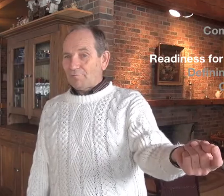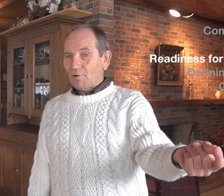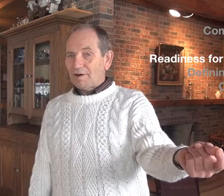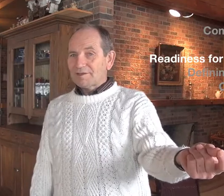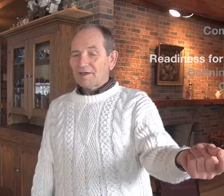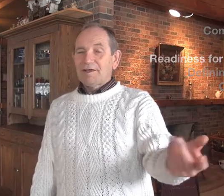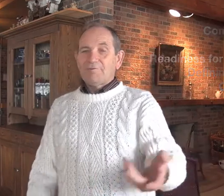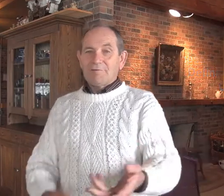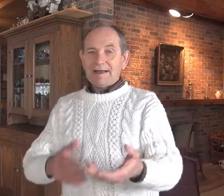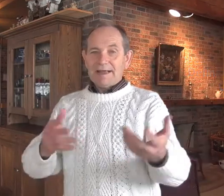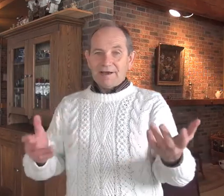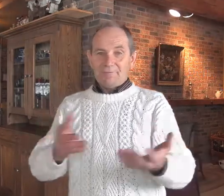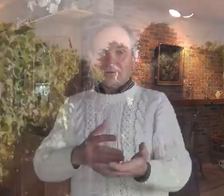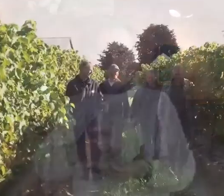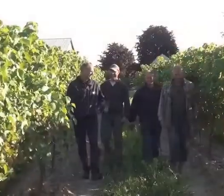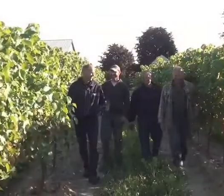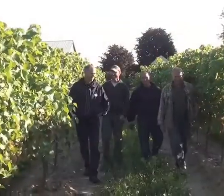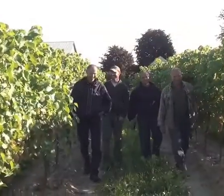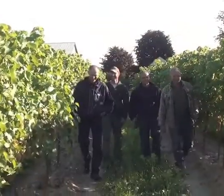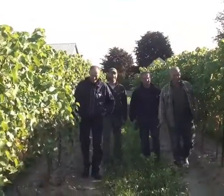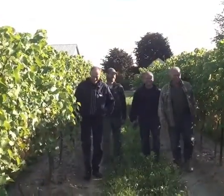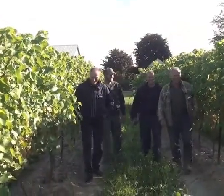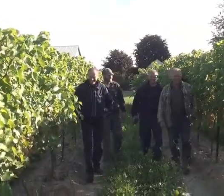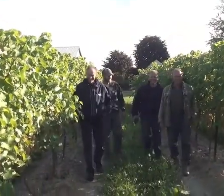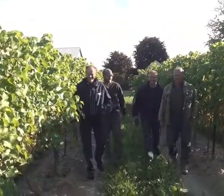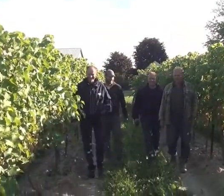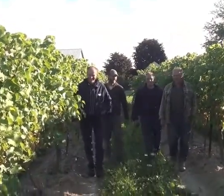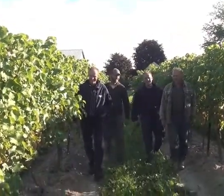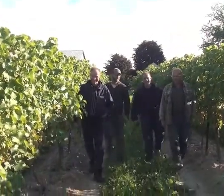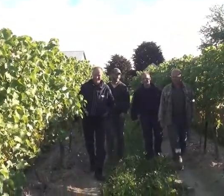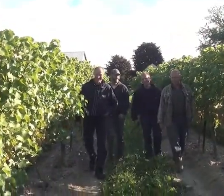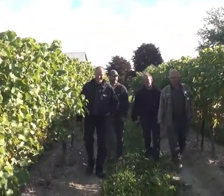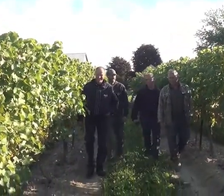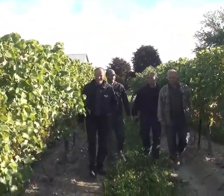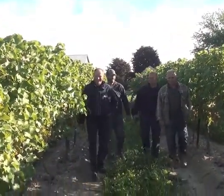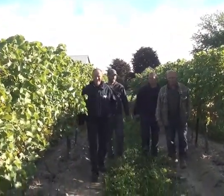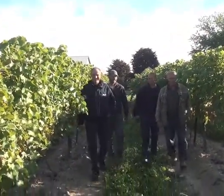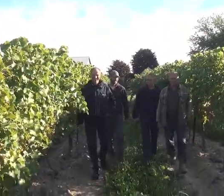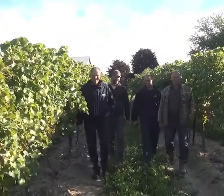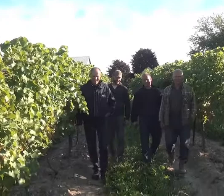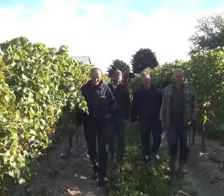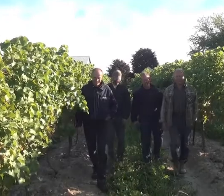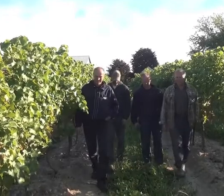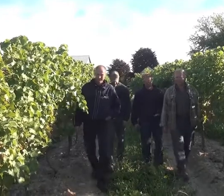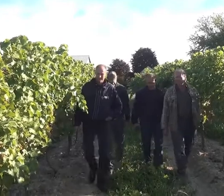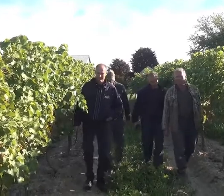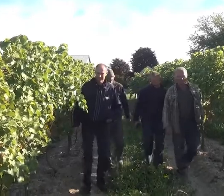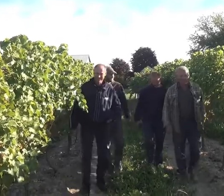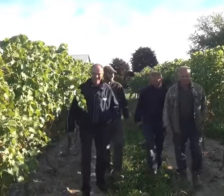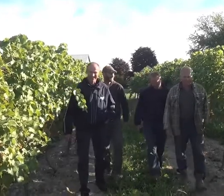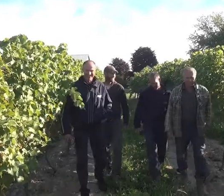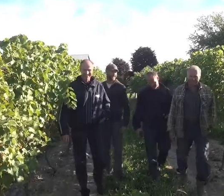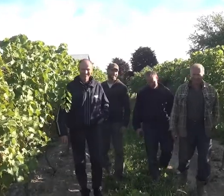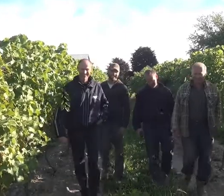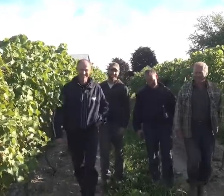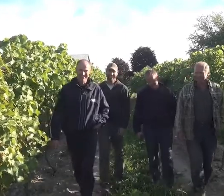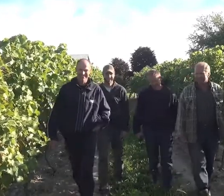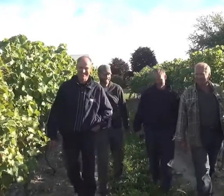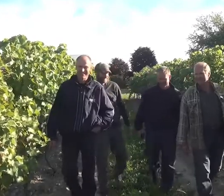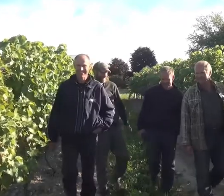40s, Randy had a full-time job, had a pension, Doug was on the farm and didn't, so they had the foresight to buy RSPs to have